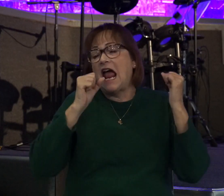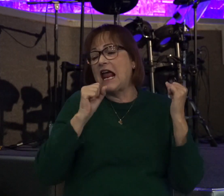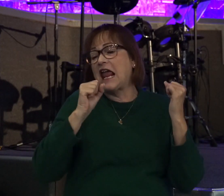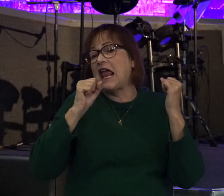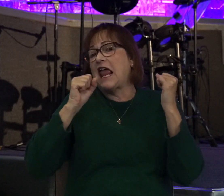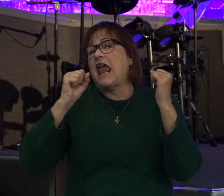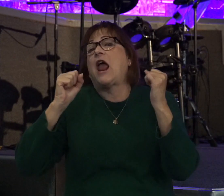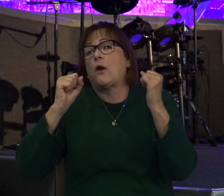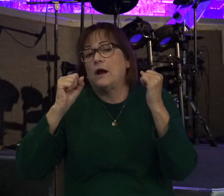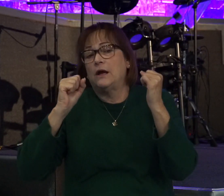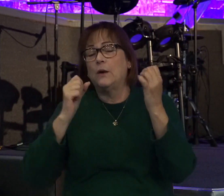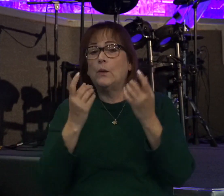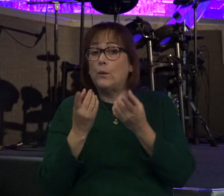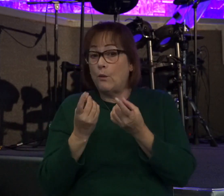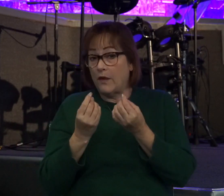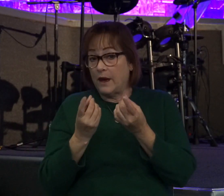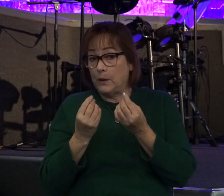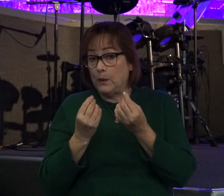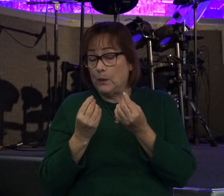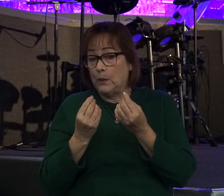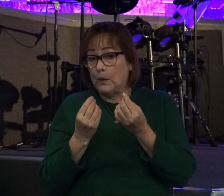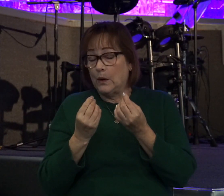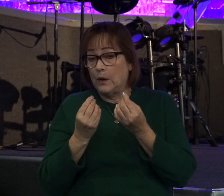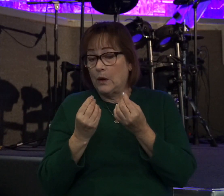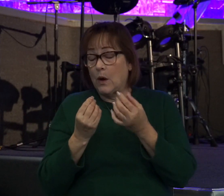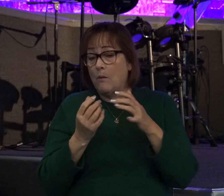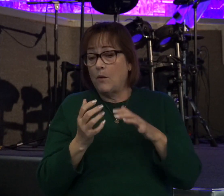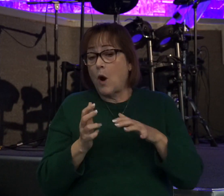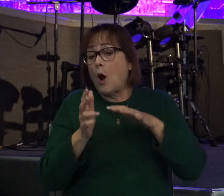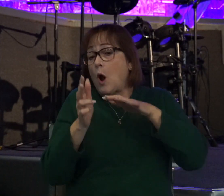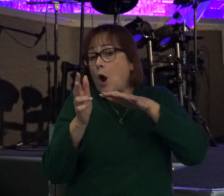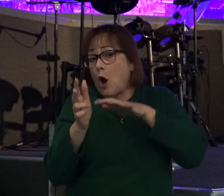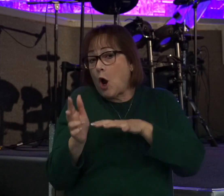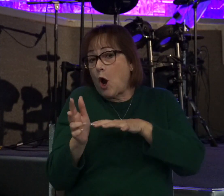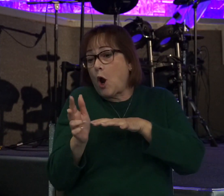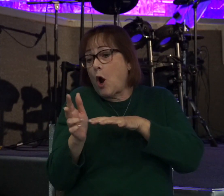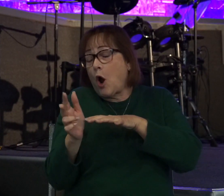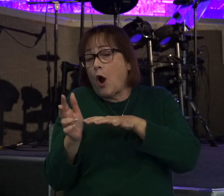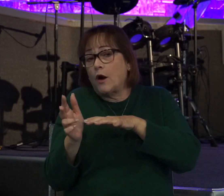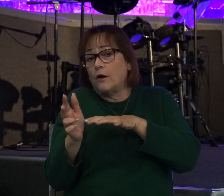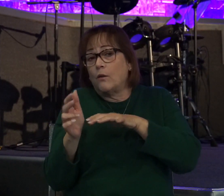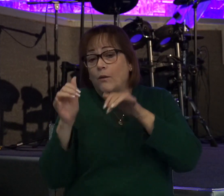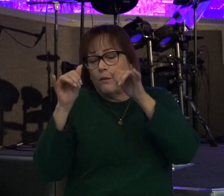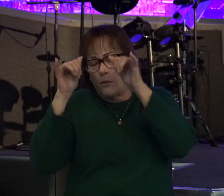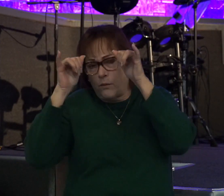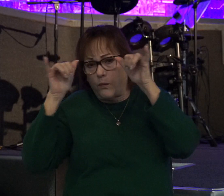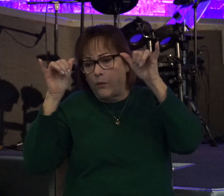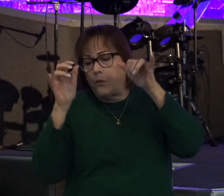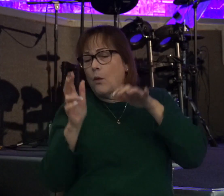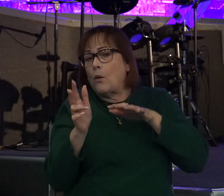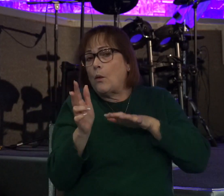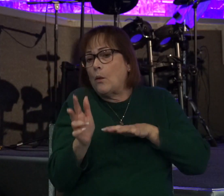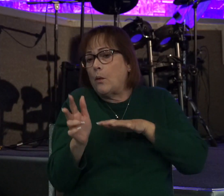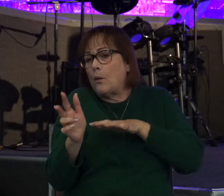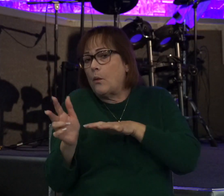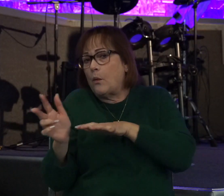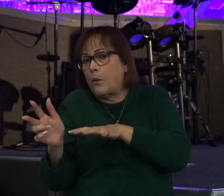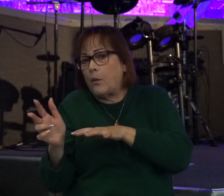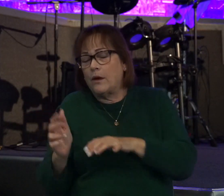Carried. And what did they do? They put it on a cart. Okay? So they're already mishandling the Ark.